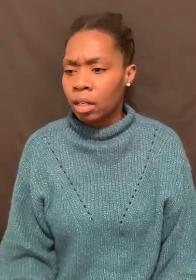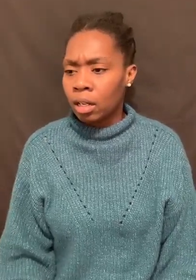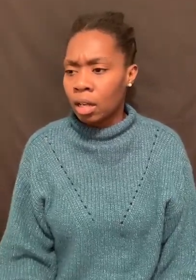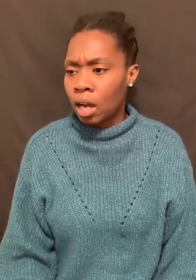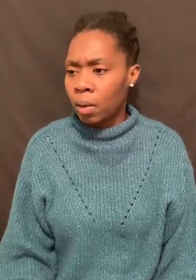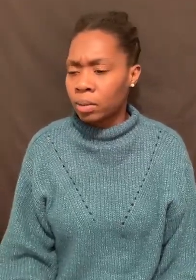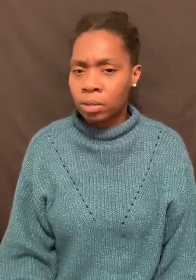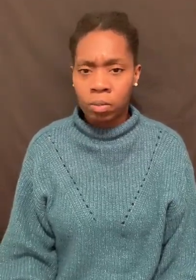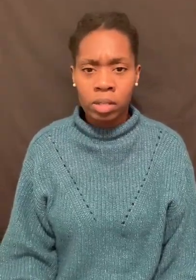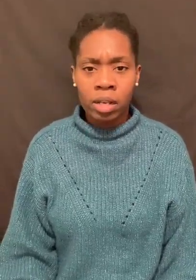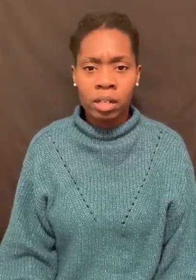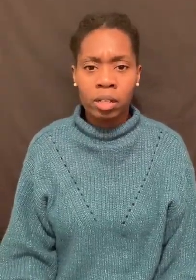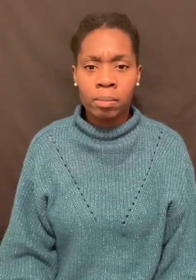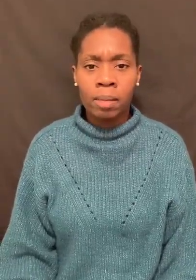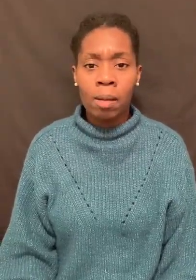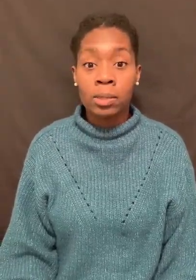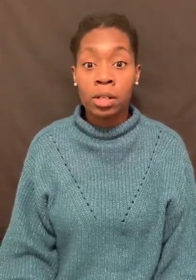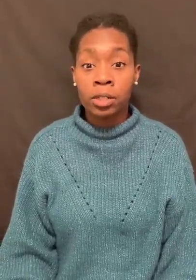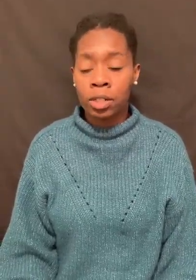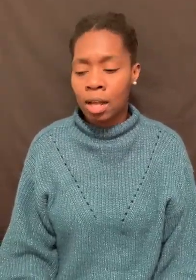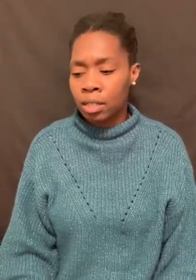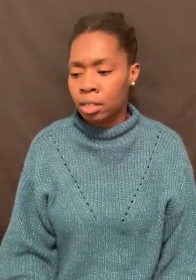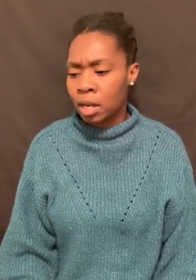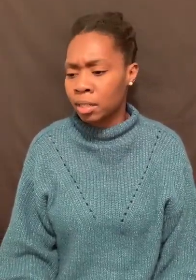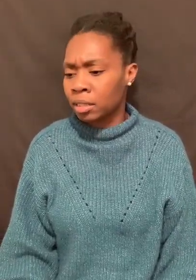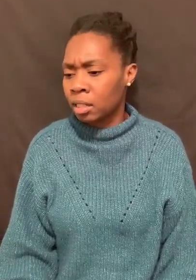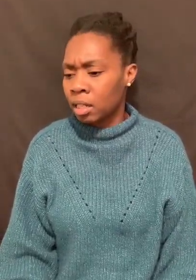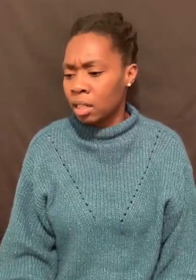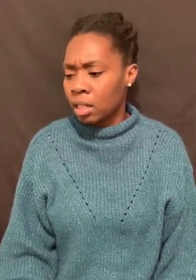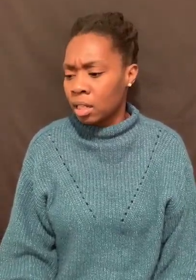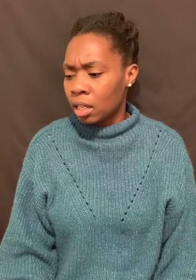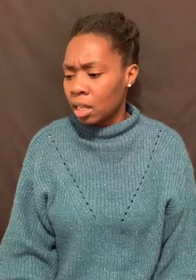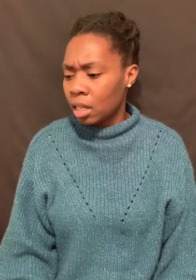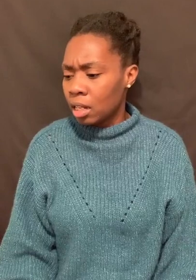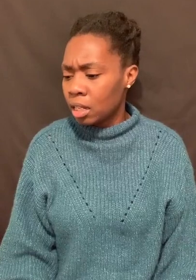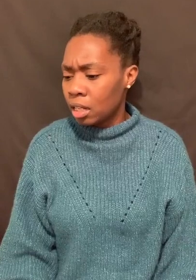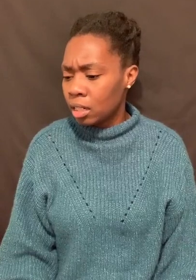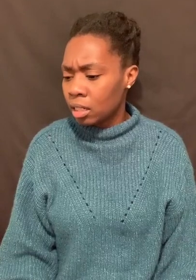Remember, I was taking the Bible literature class in college. And then,